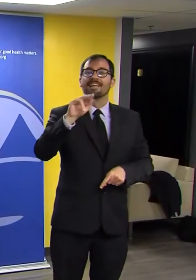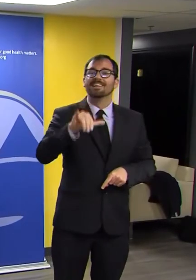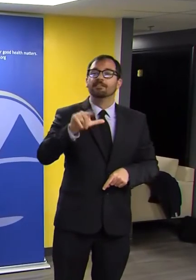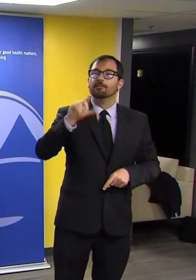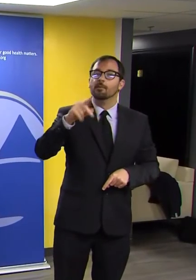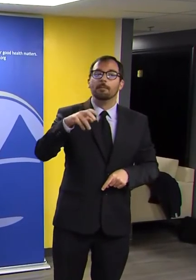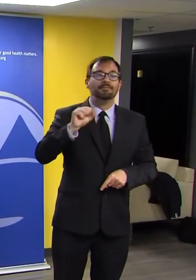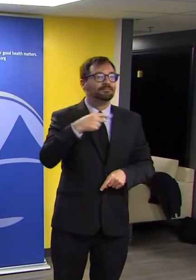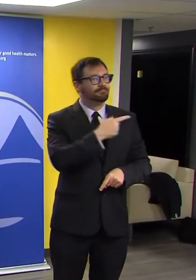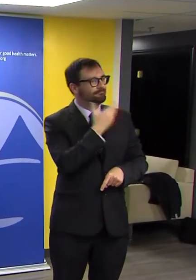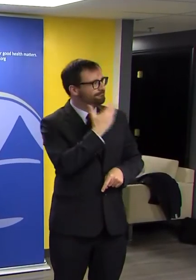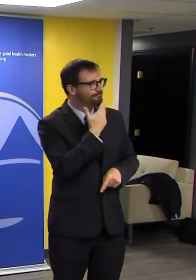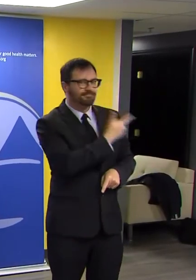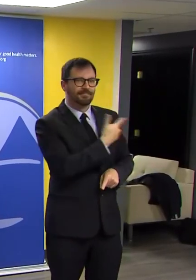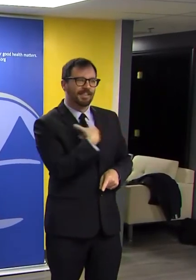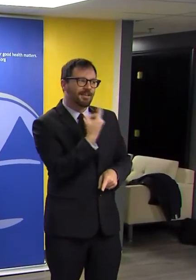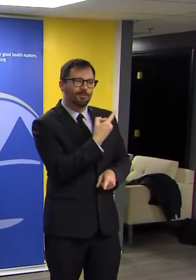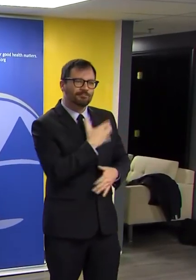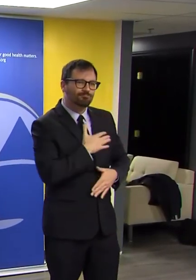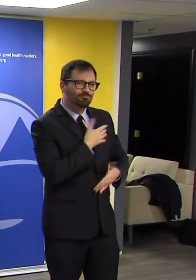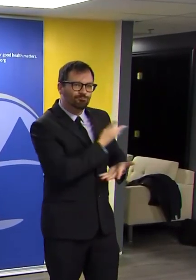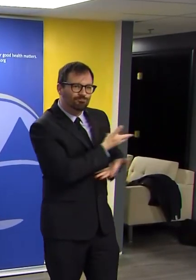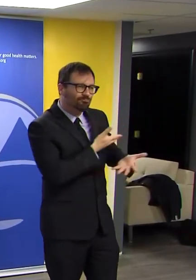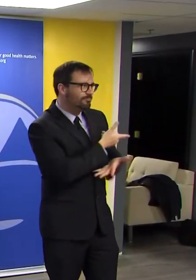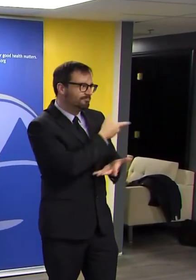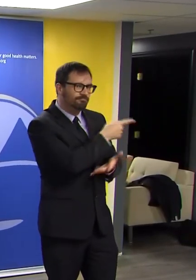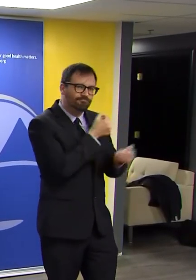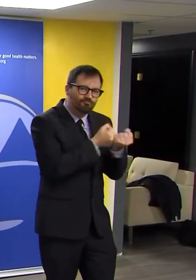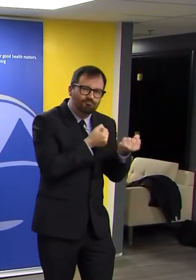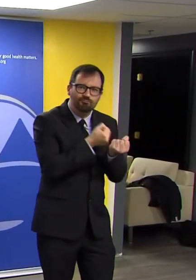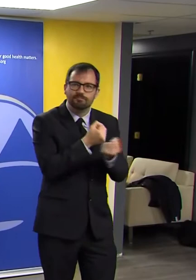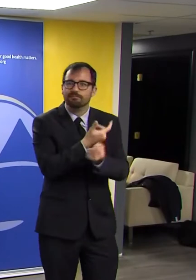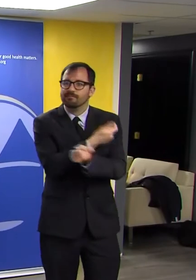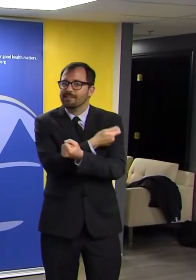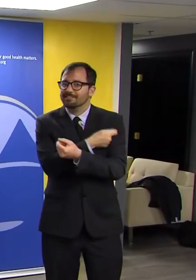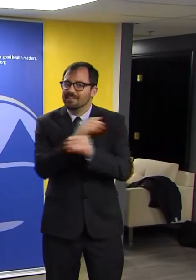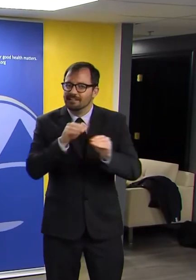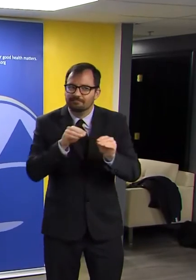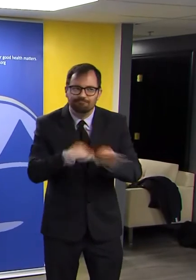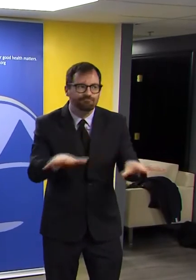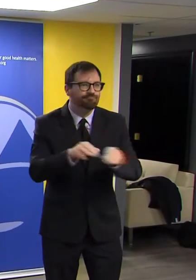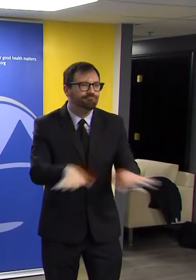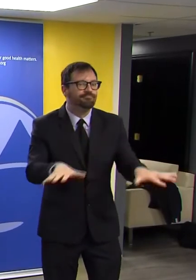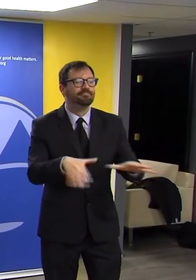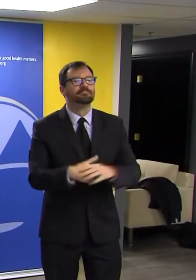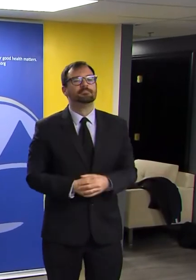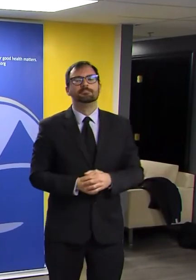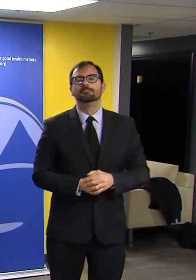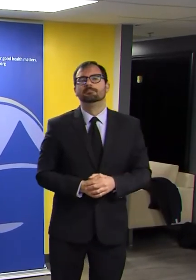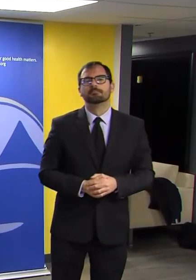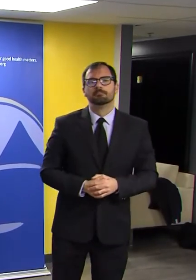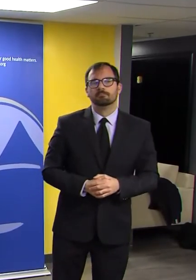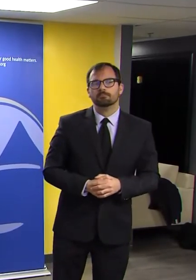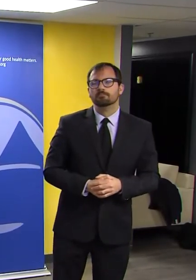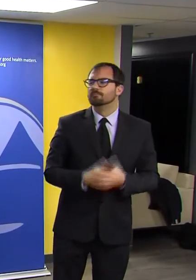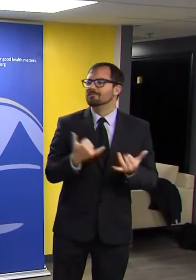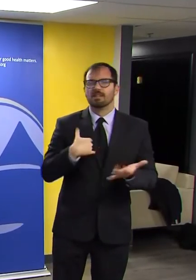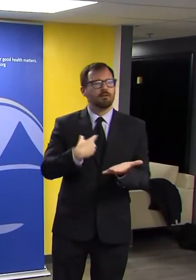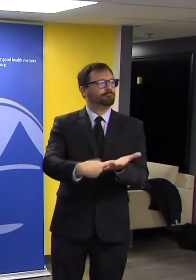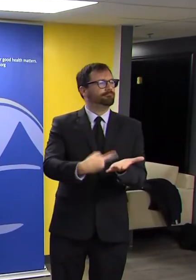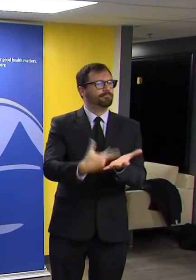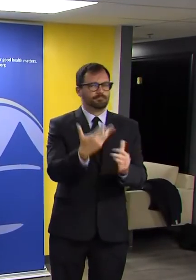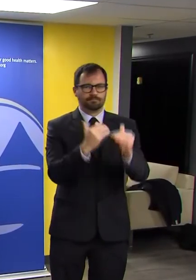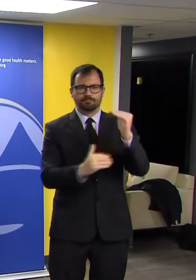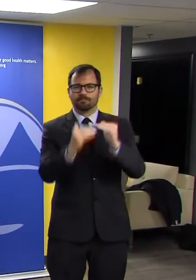Today I'll be giving some more detail on the ramp up of outreach in our equity communities starting next week, detail a little bit about the 4